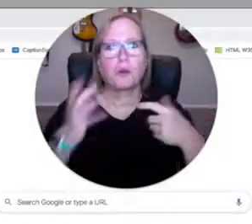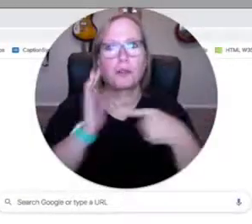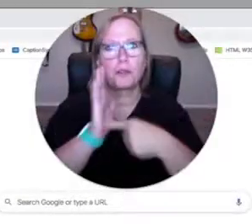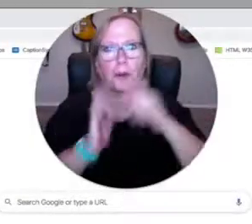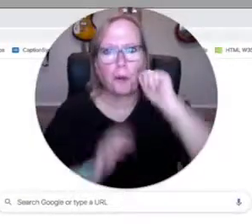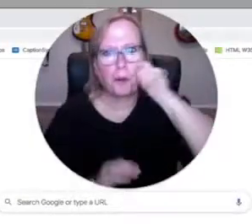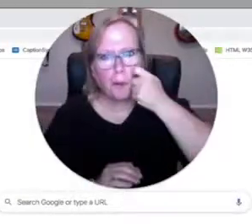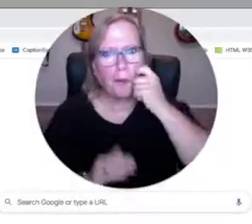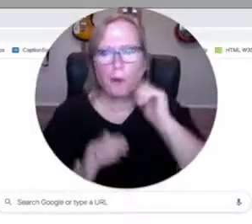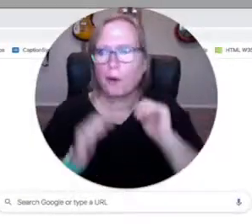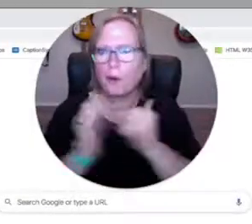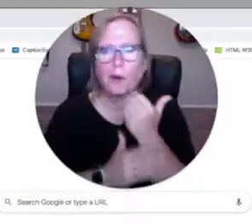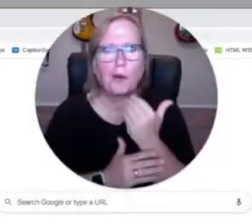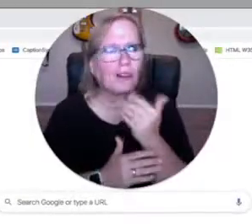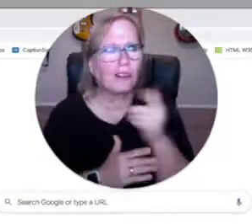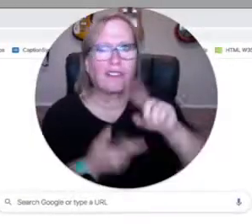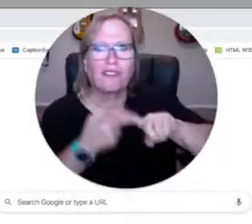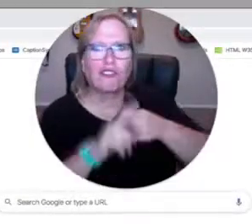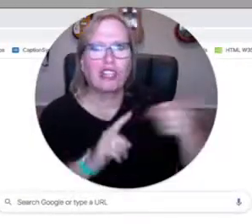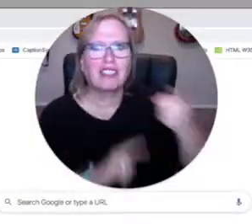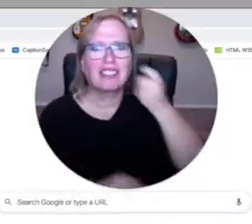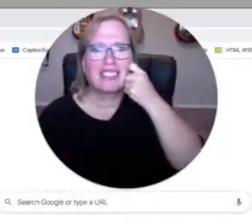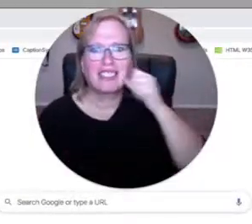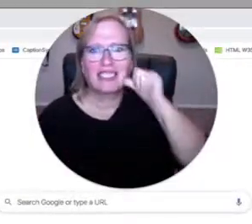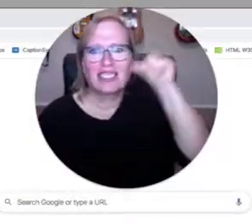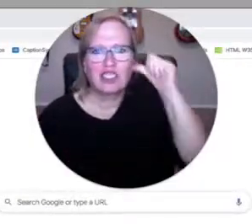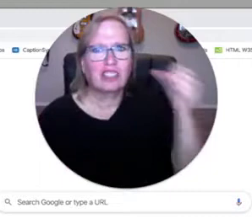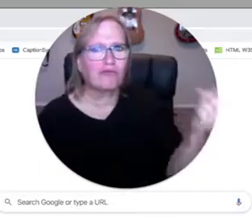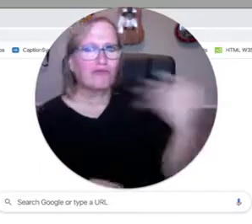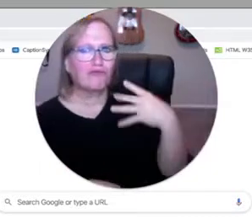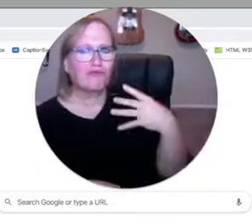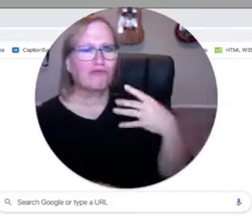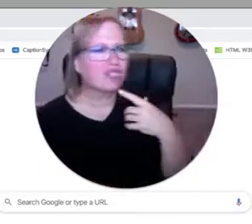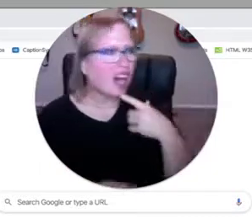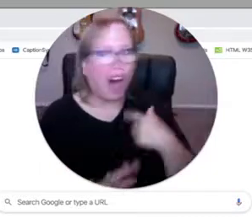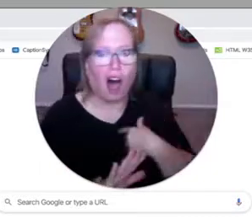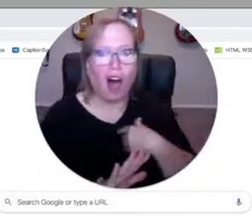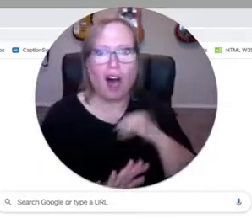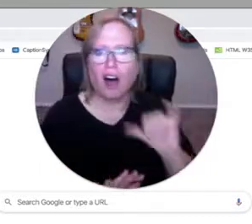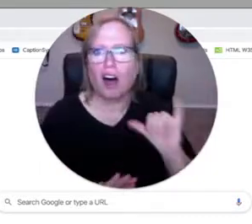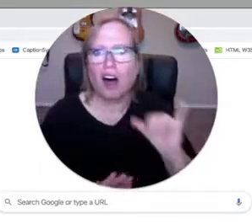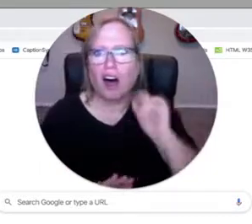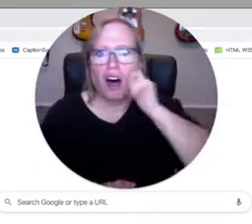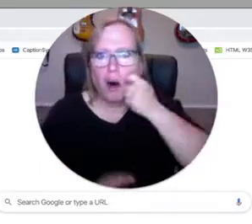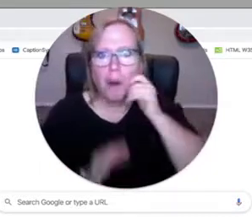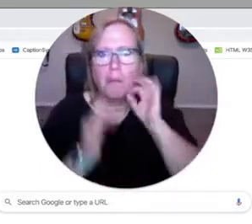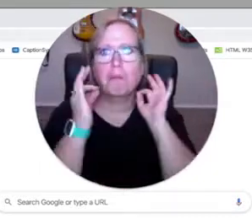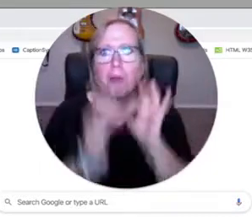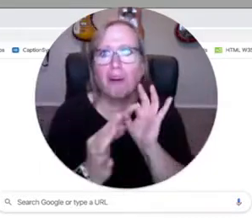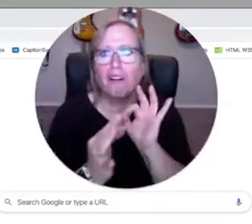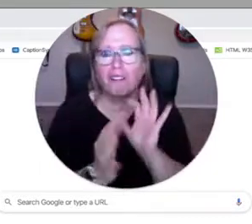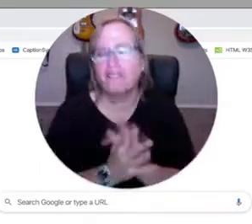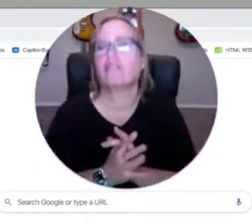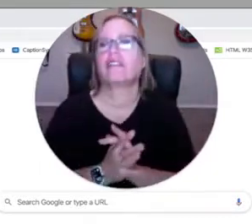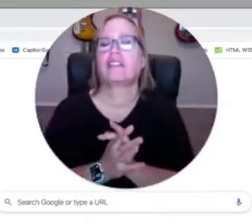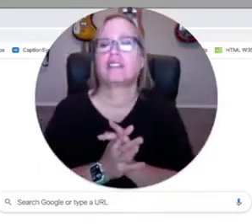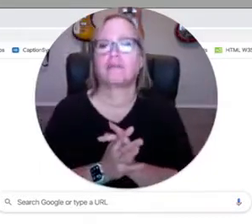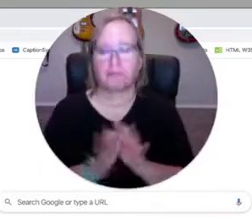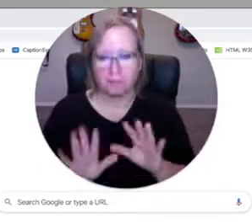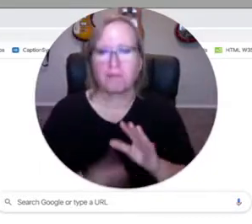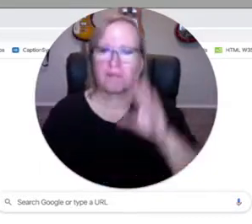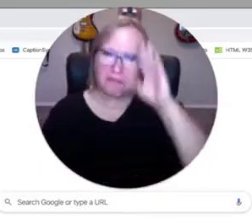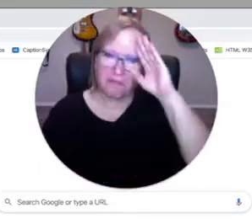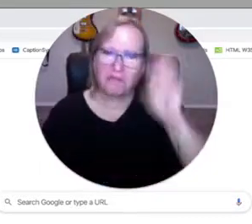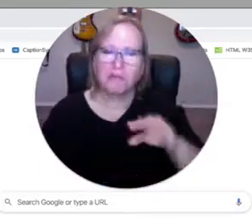Hi there, I want to show you something cool and new. A friend sent it to me yesterday and I was amazed. It's